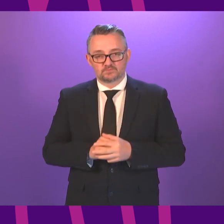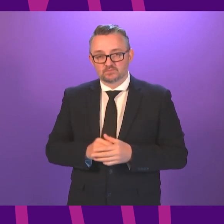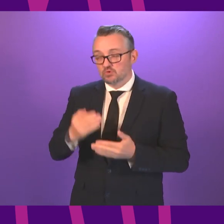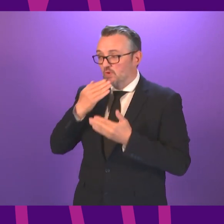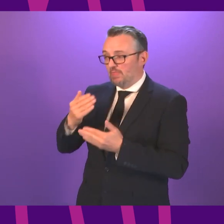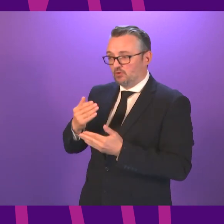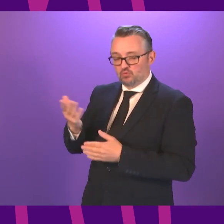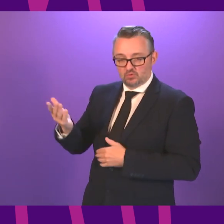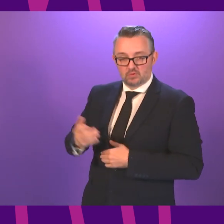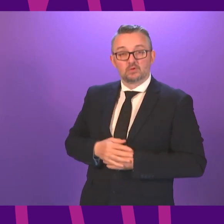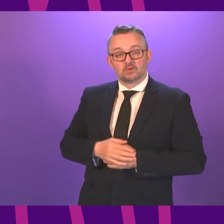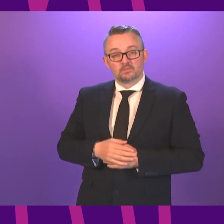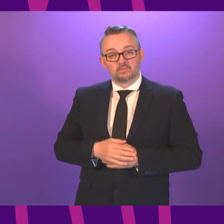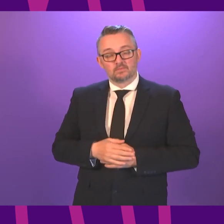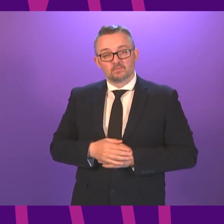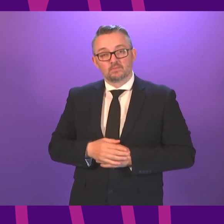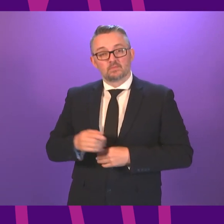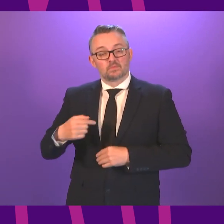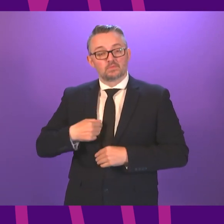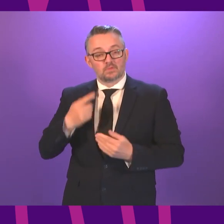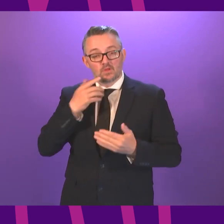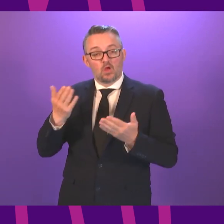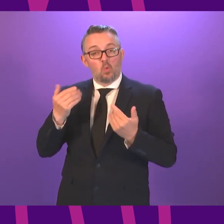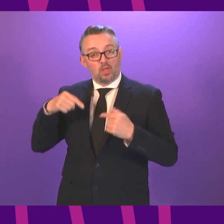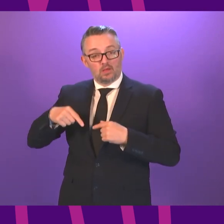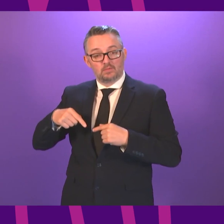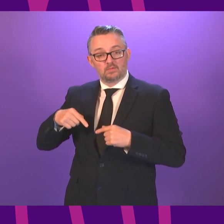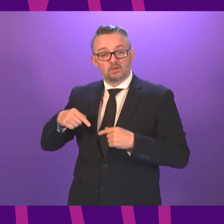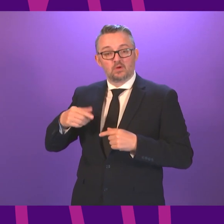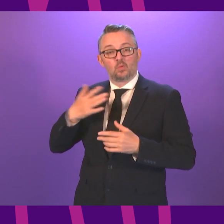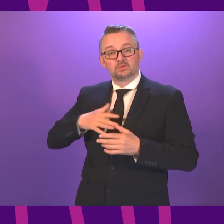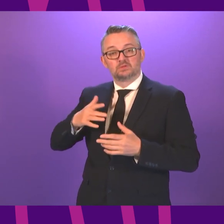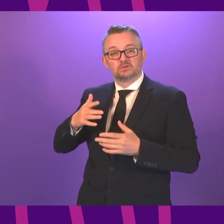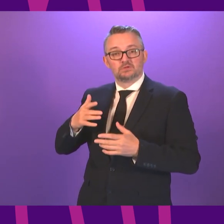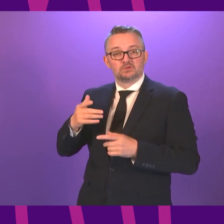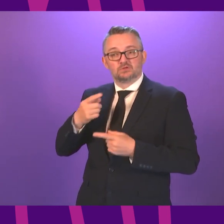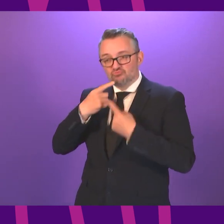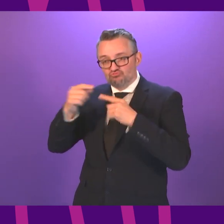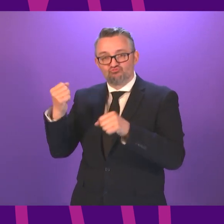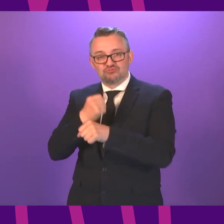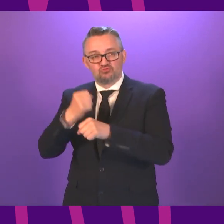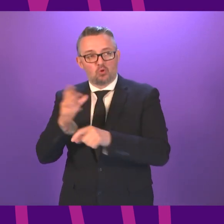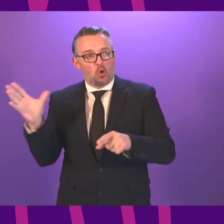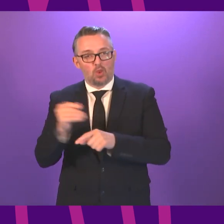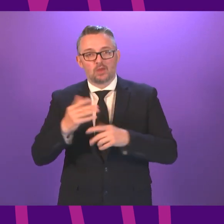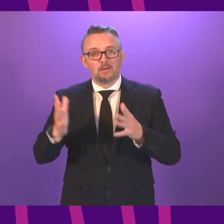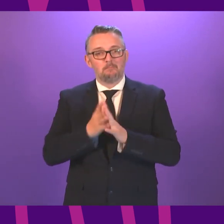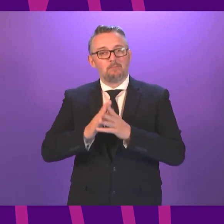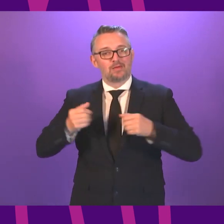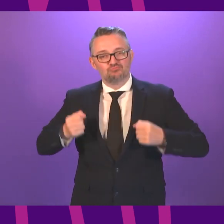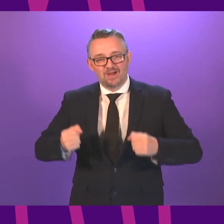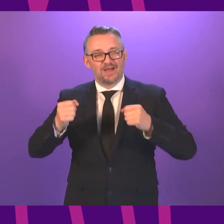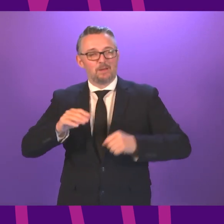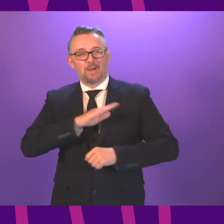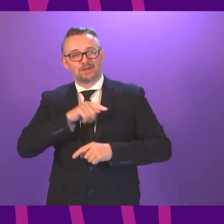Officer On the back of our very welcome manifesto commitment to renew every play park in Scotland could the First